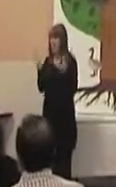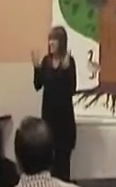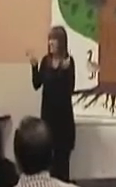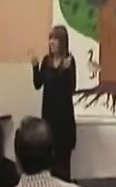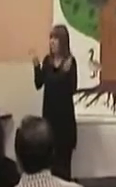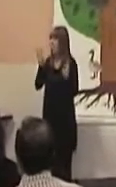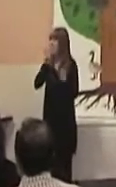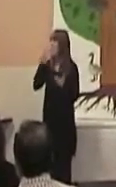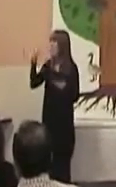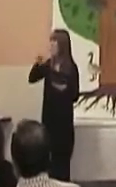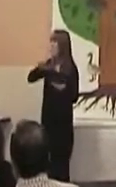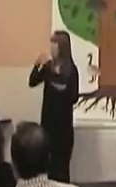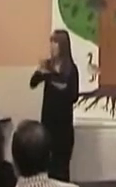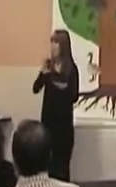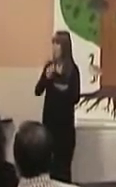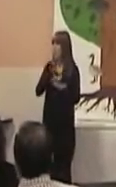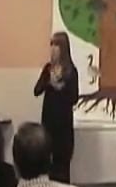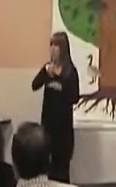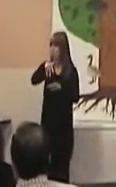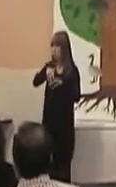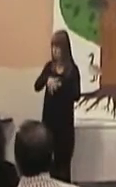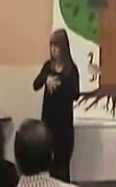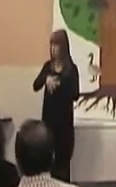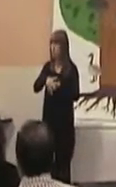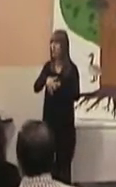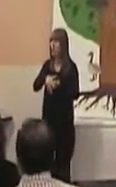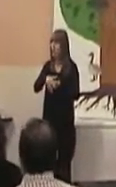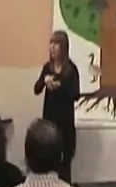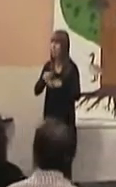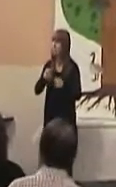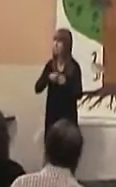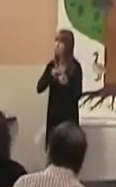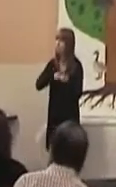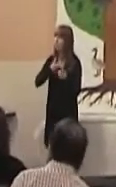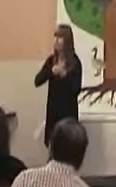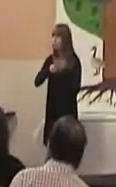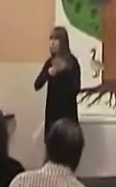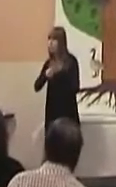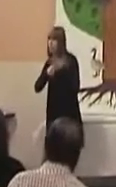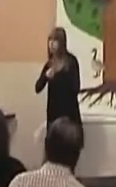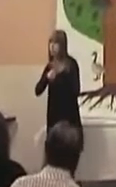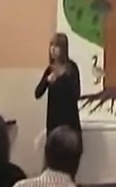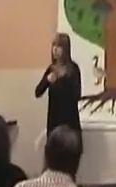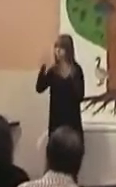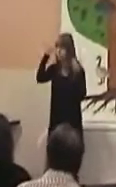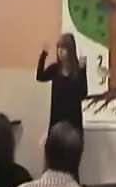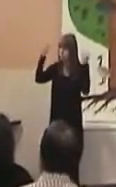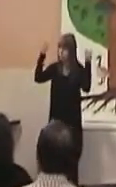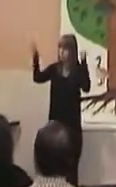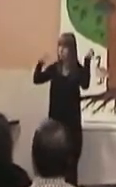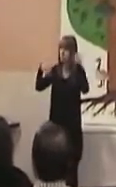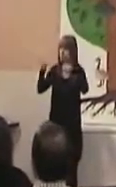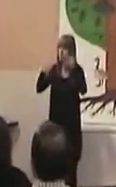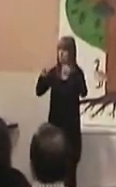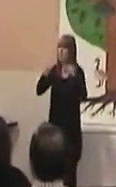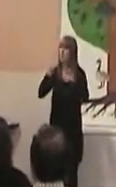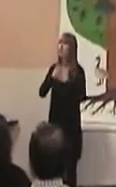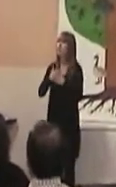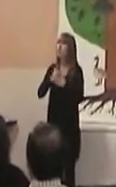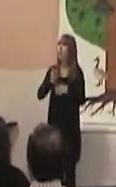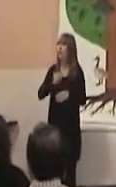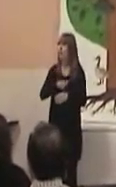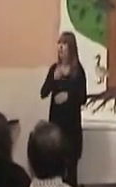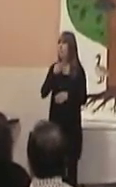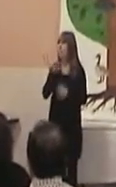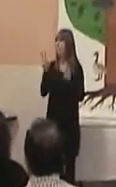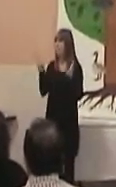roots. And this is when we get to share our voice. And we can each answer the question. And the question we're going to answer is right there on your